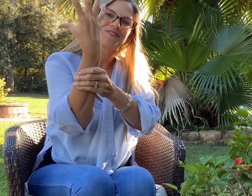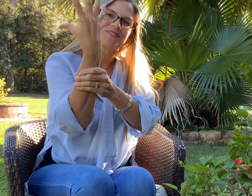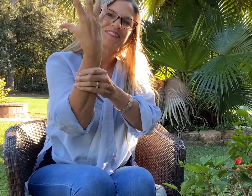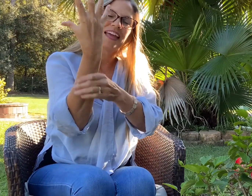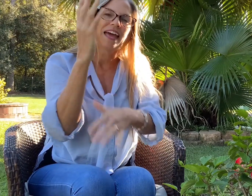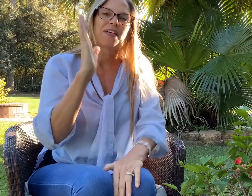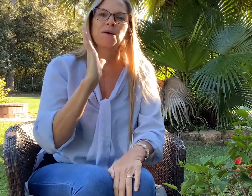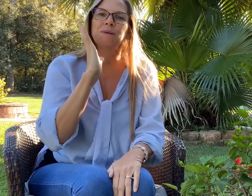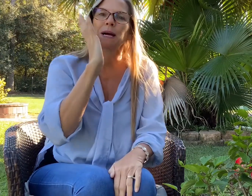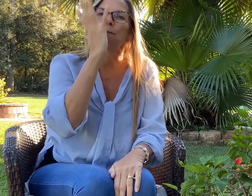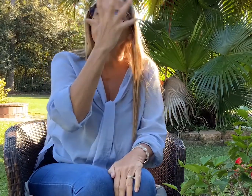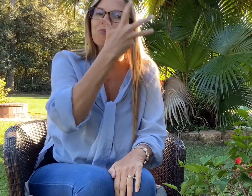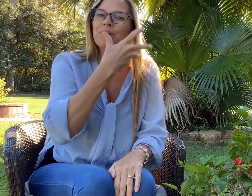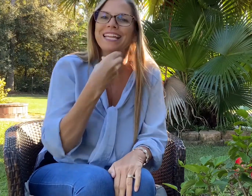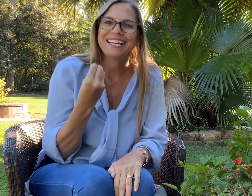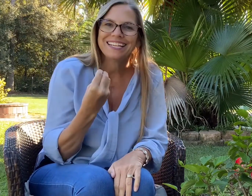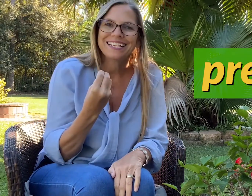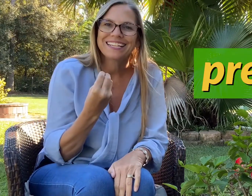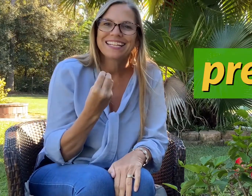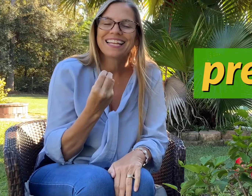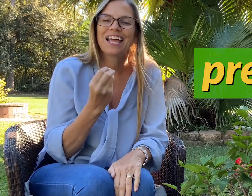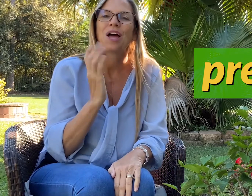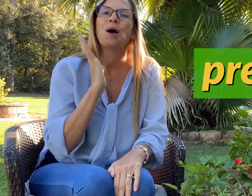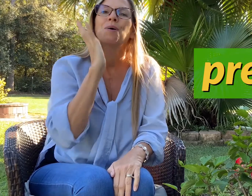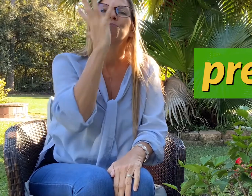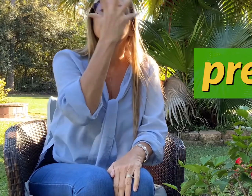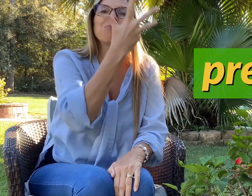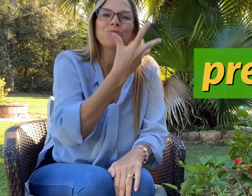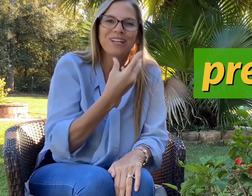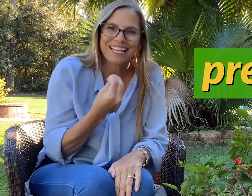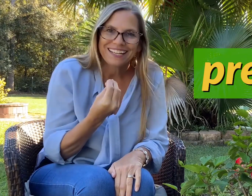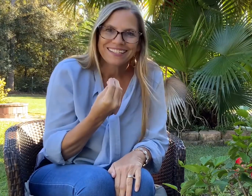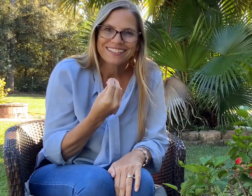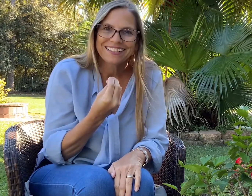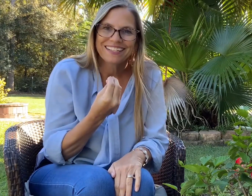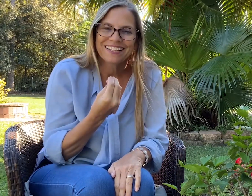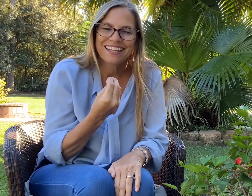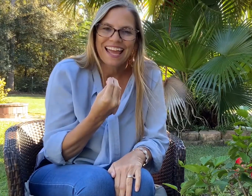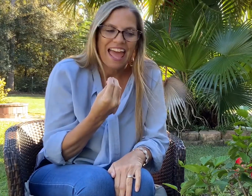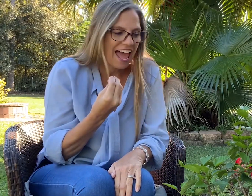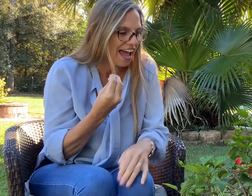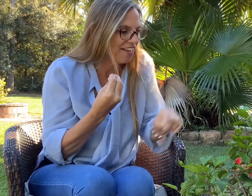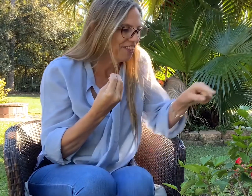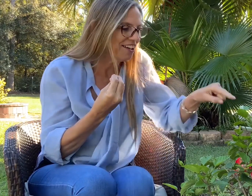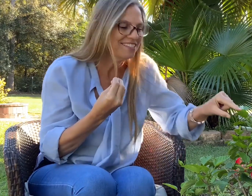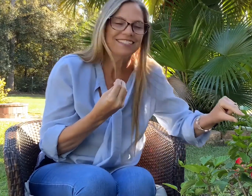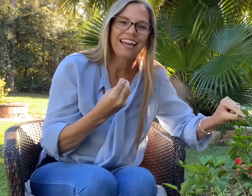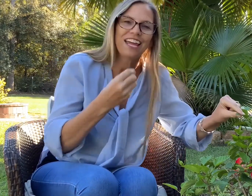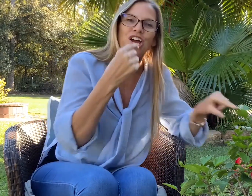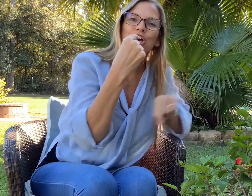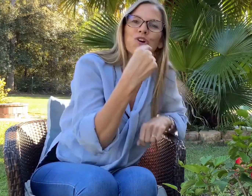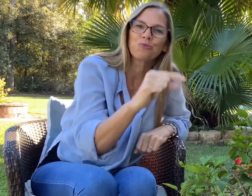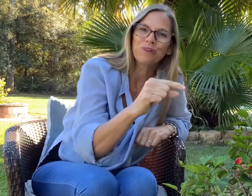They'll become pretty. Pretty. And they'll stay green.